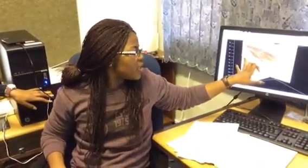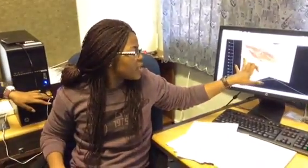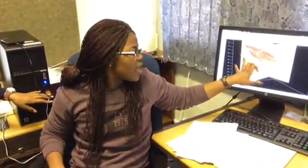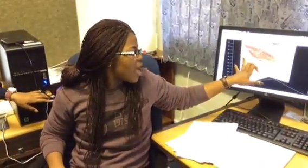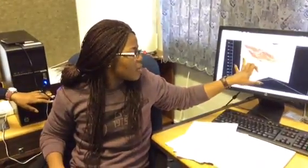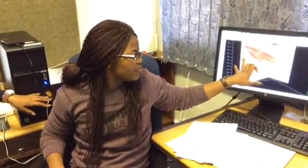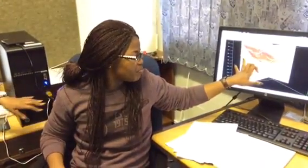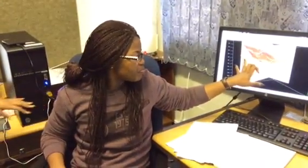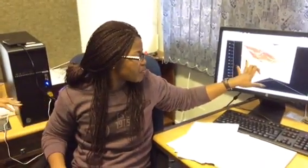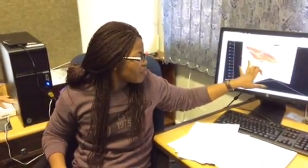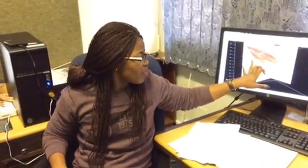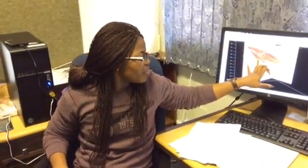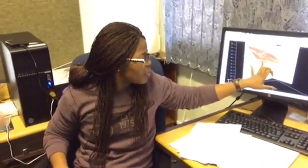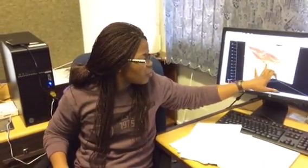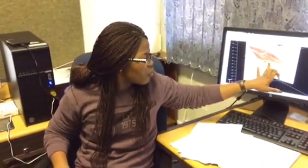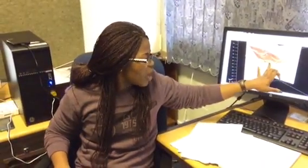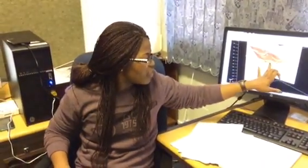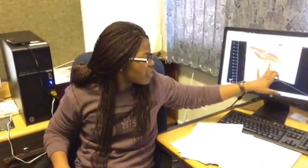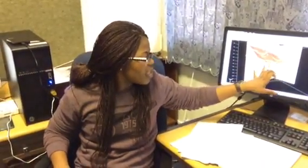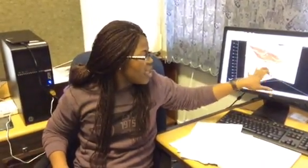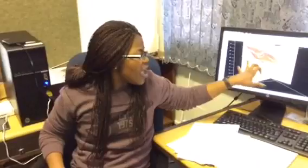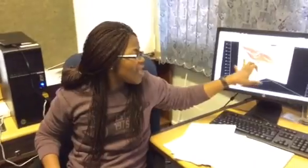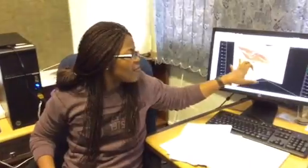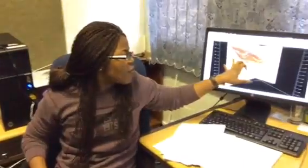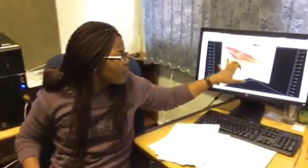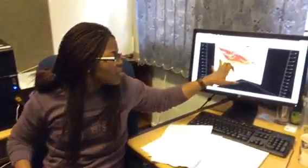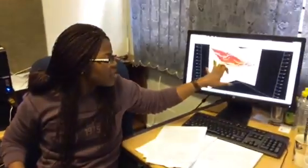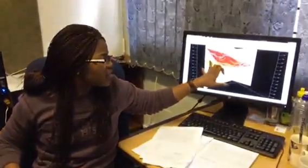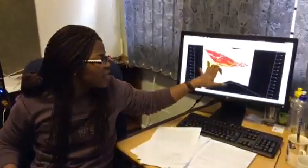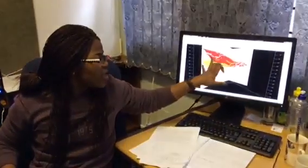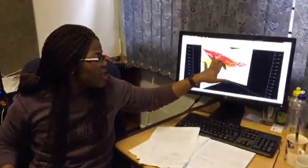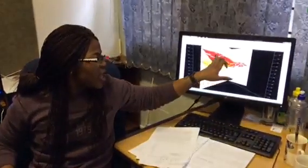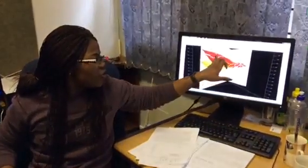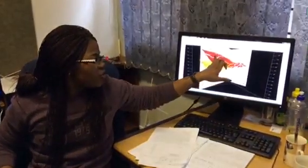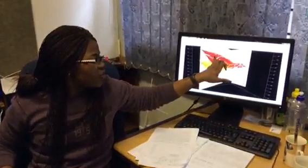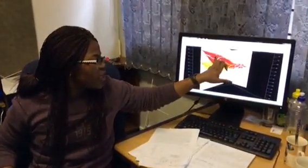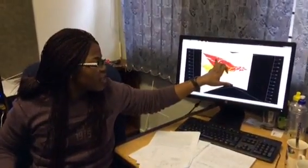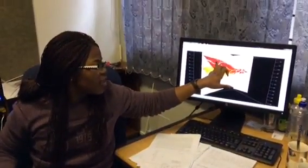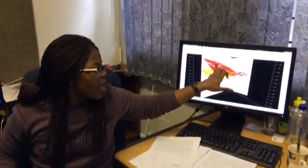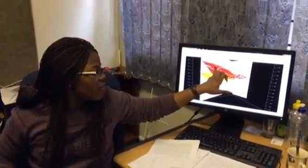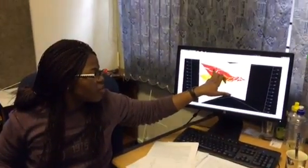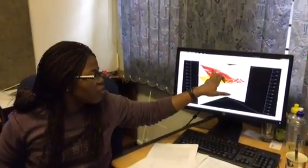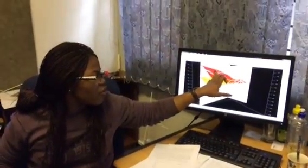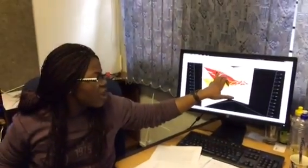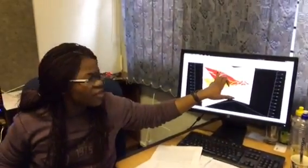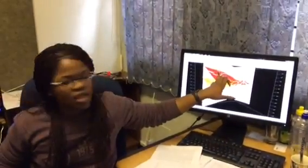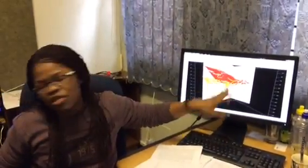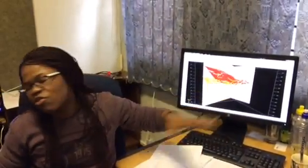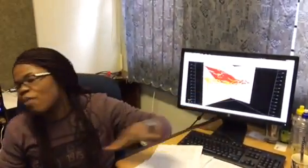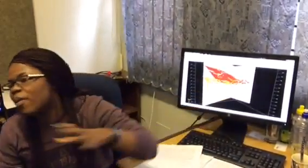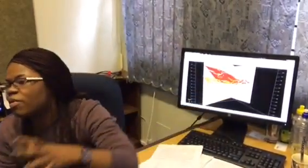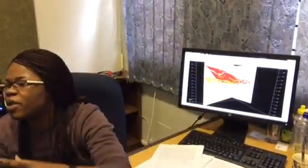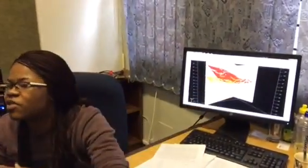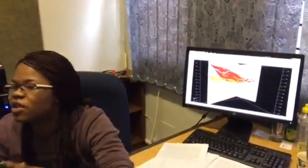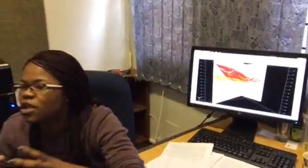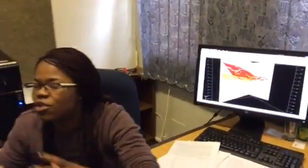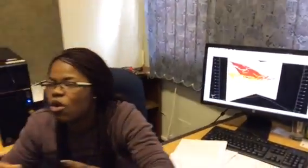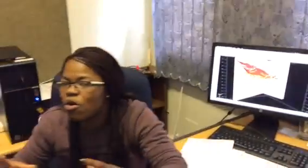um this horizon and from this and using um this horizon at the top I'll basically know